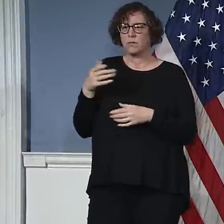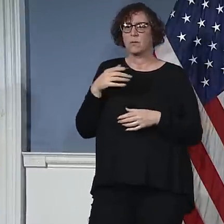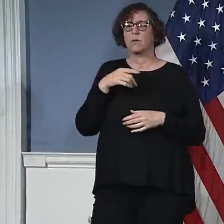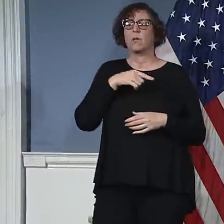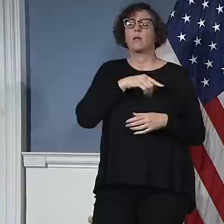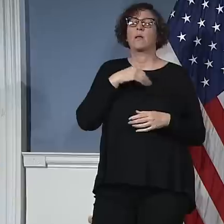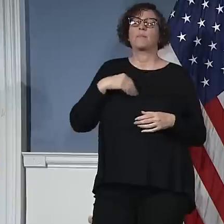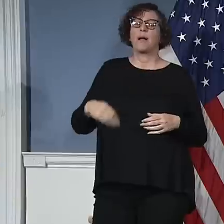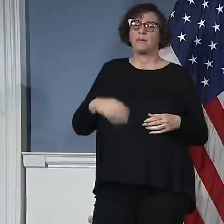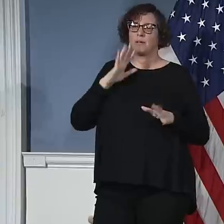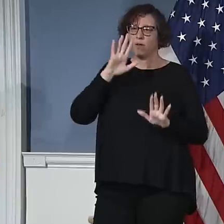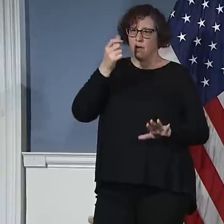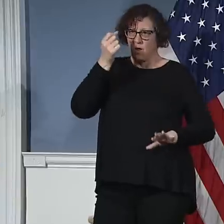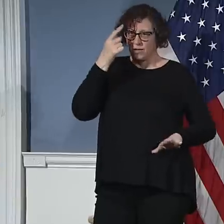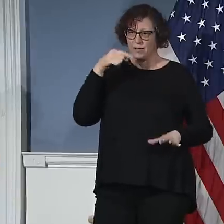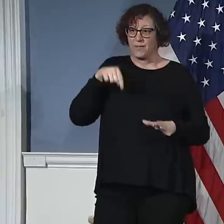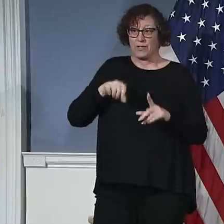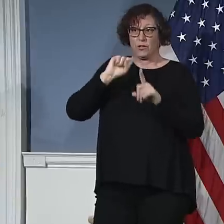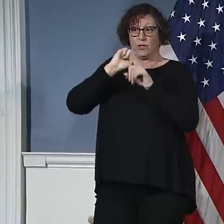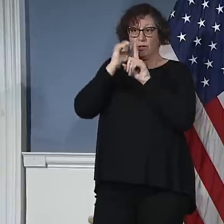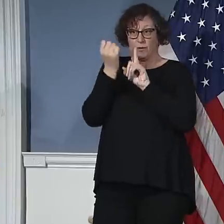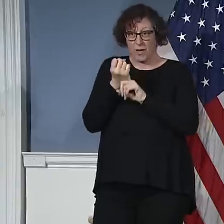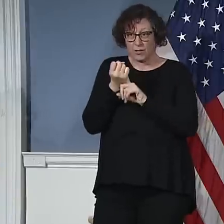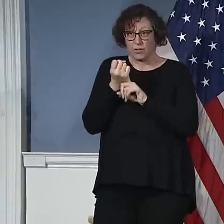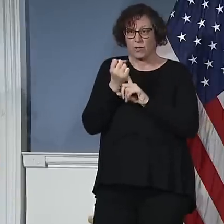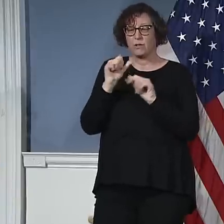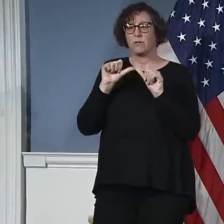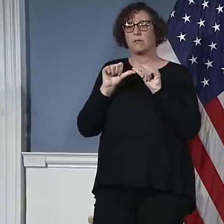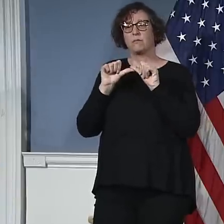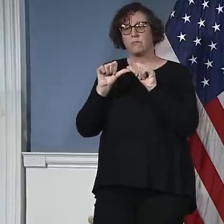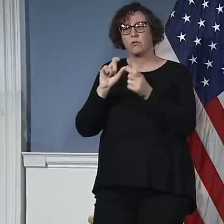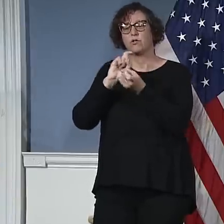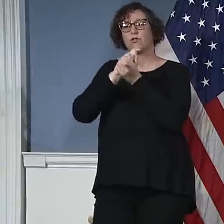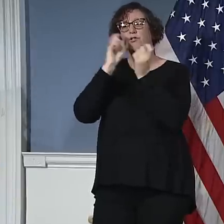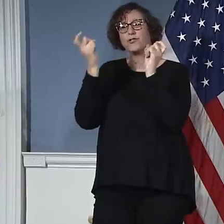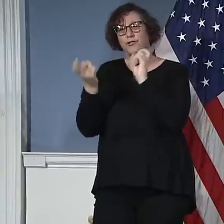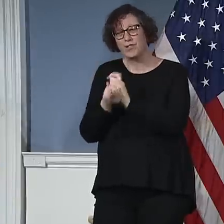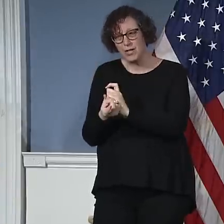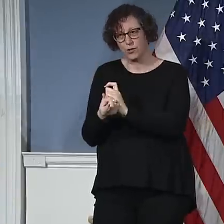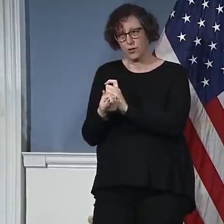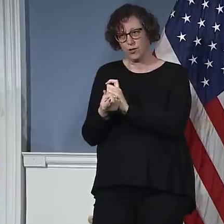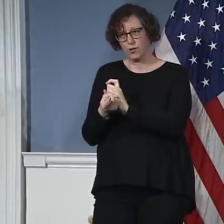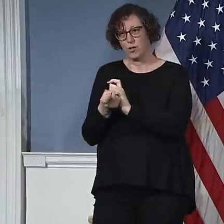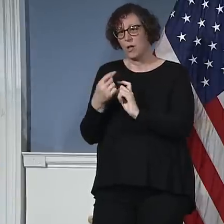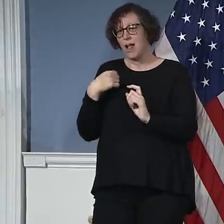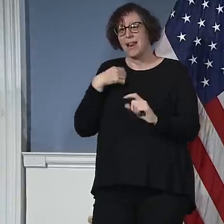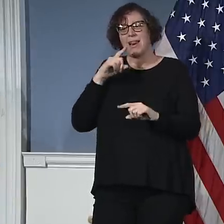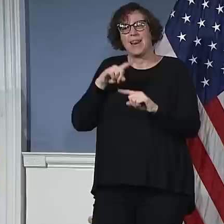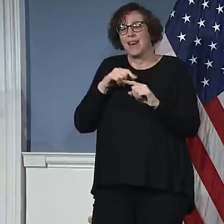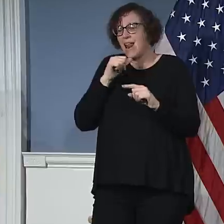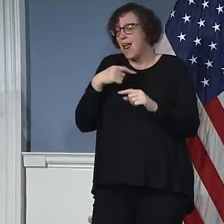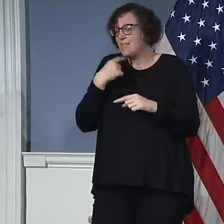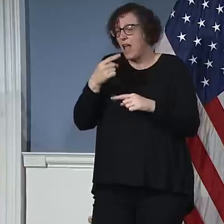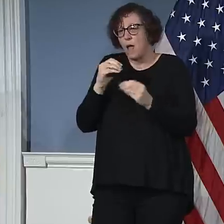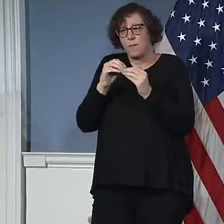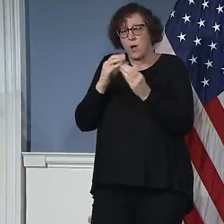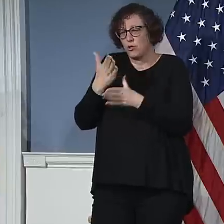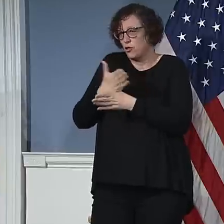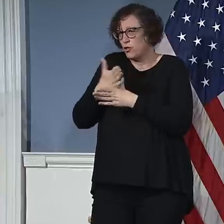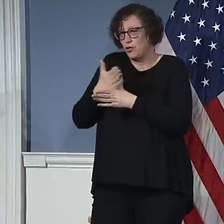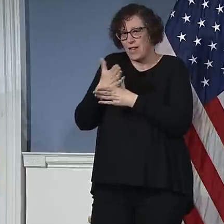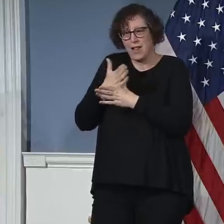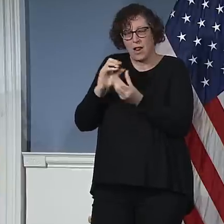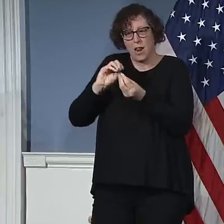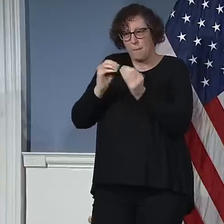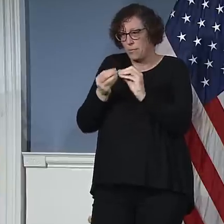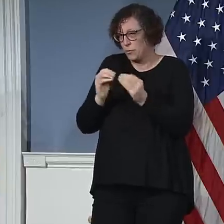-changing situation. The way we are grading this is overall capacity. This is so fluid, I